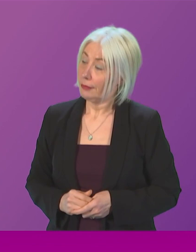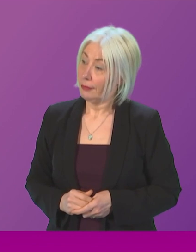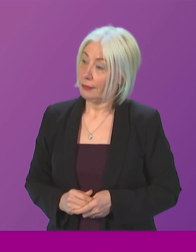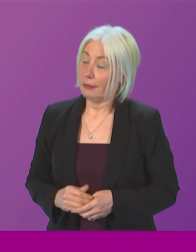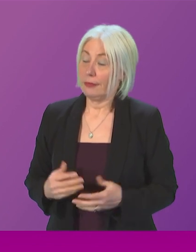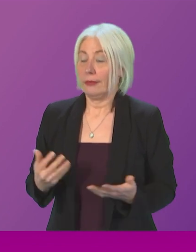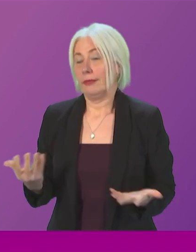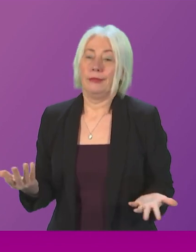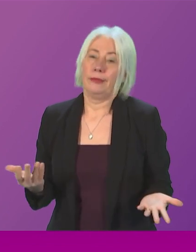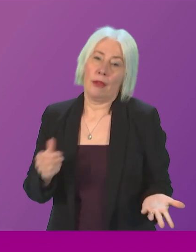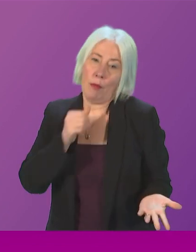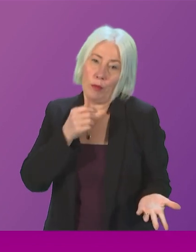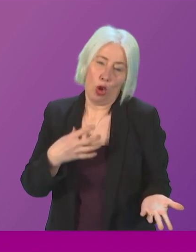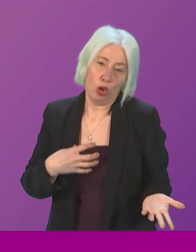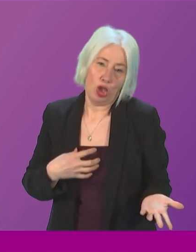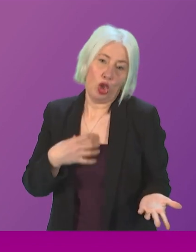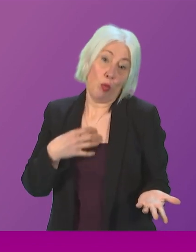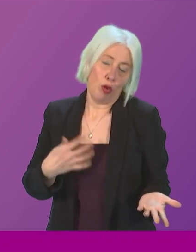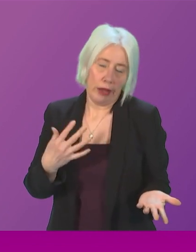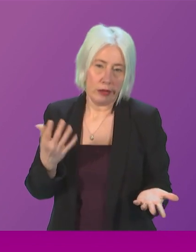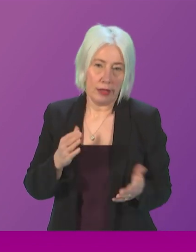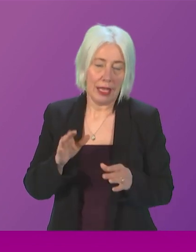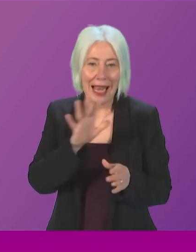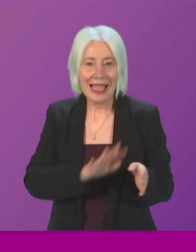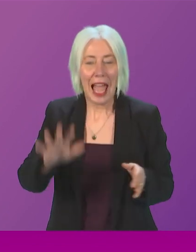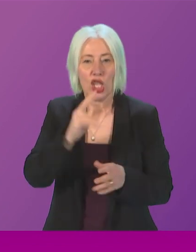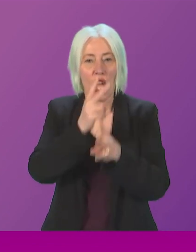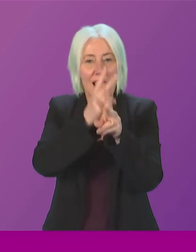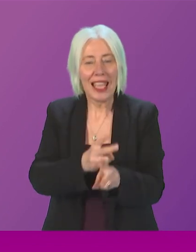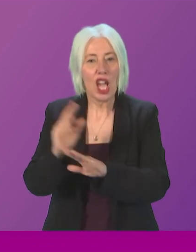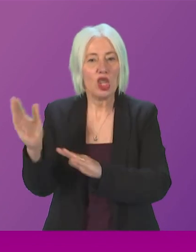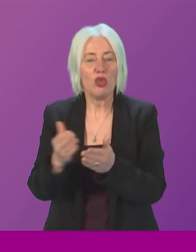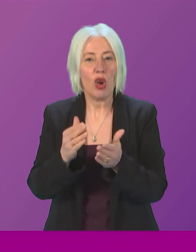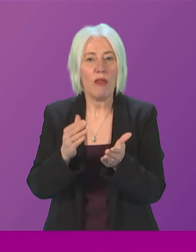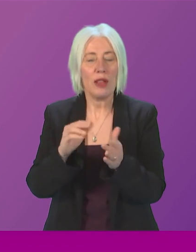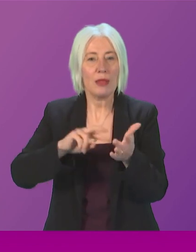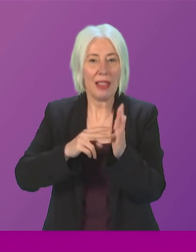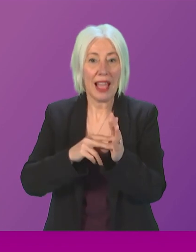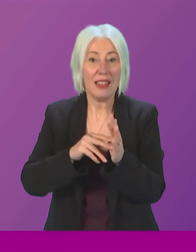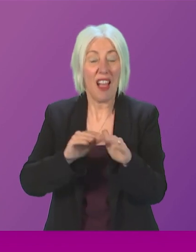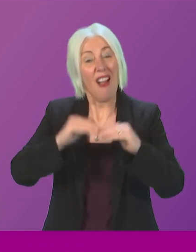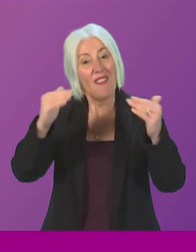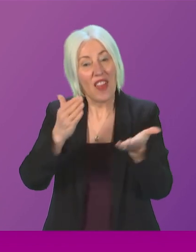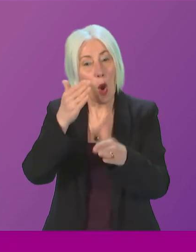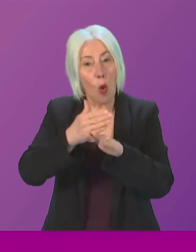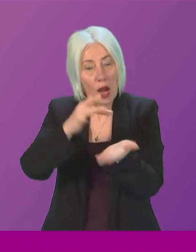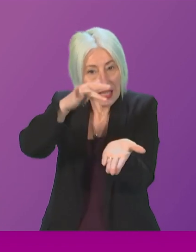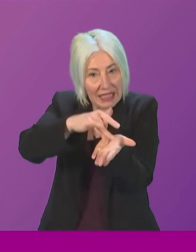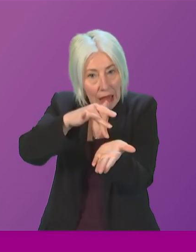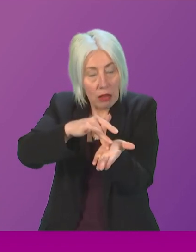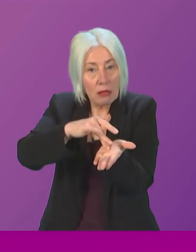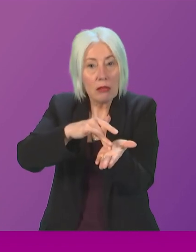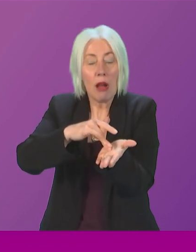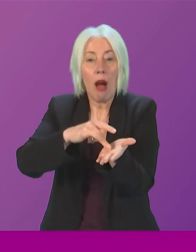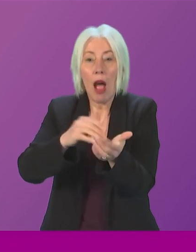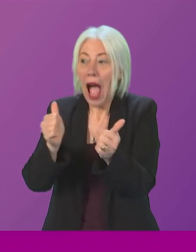hardly a surprise that a National Care Service plan that puts fair work at the heart of it, that puts sectoral bargaining